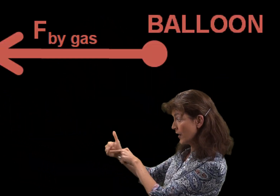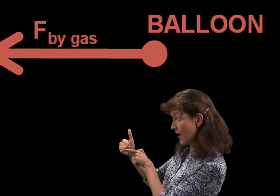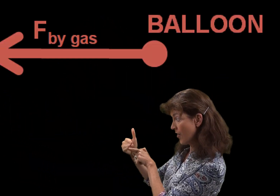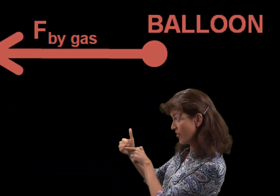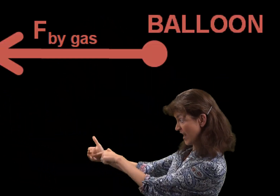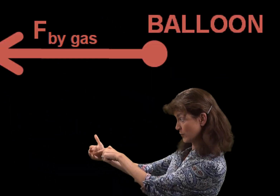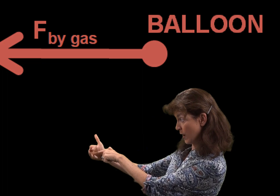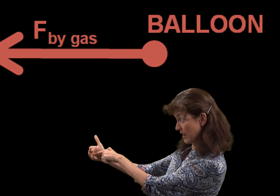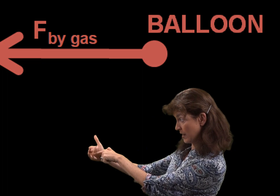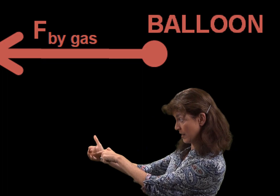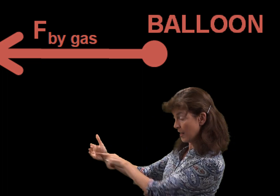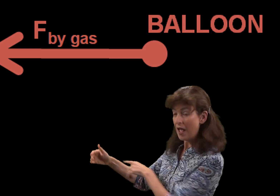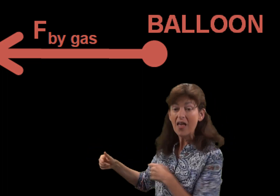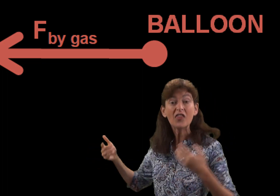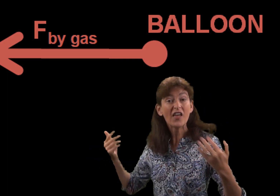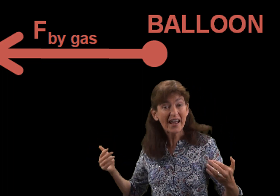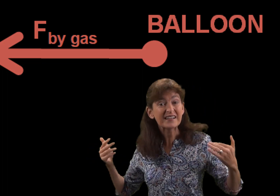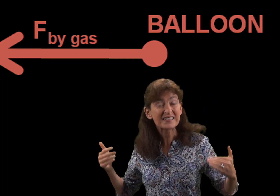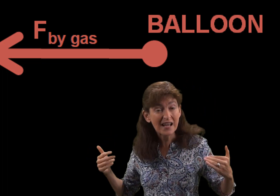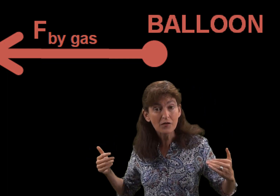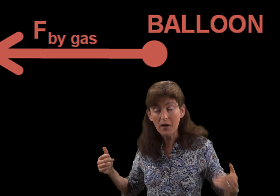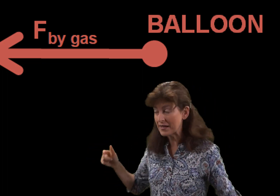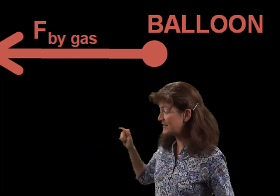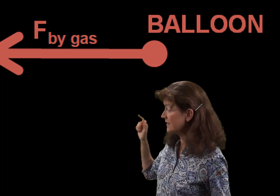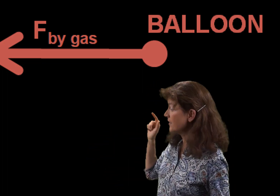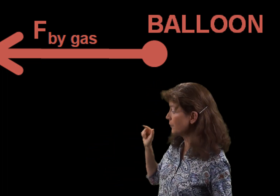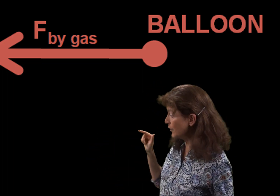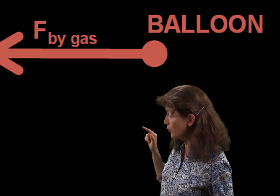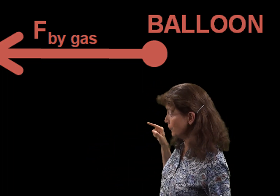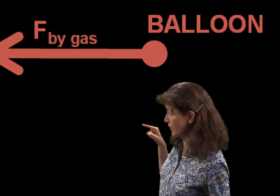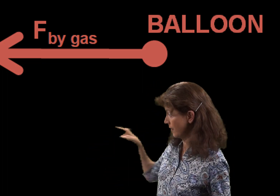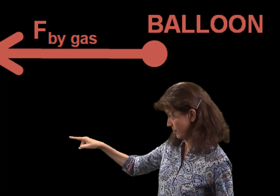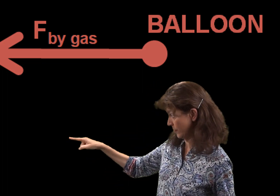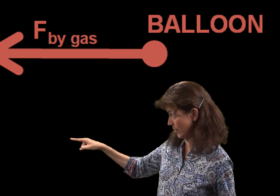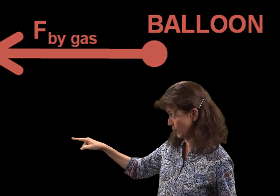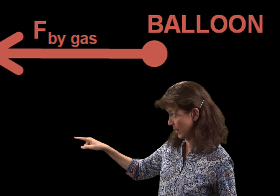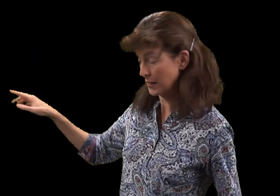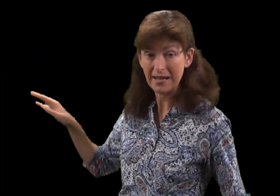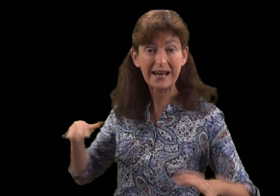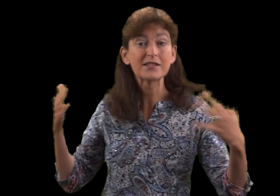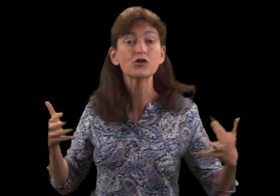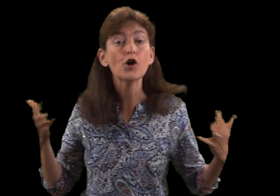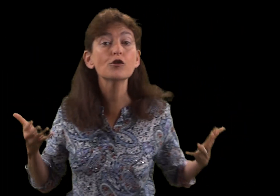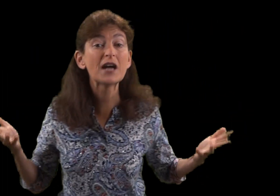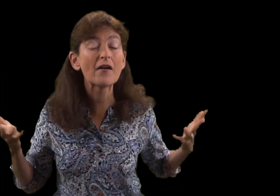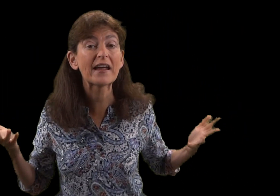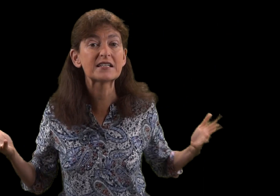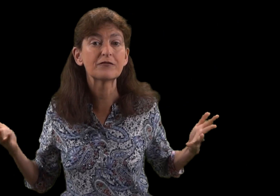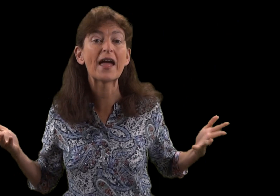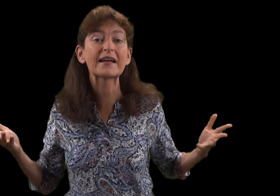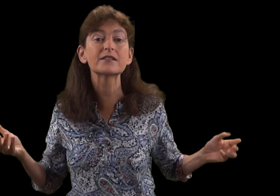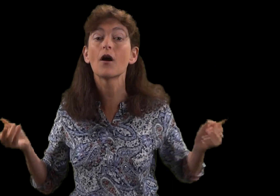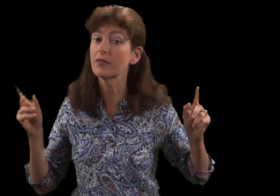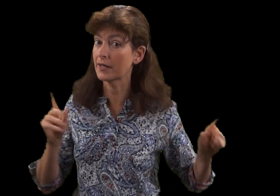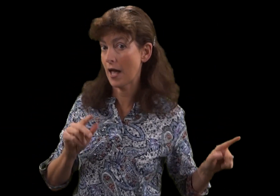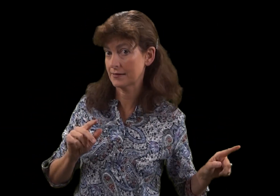that way. That accelerates the balloon that way. It has no direct effect on the gas.